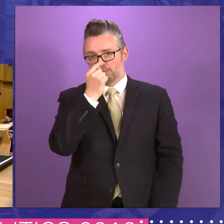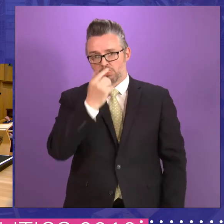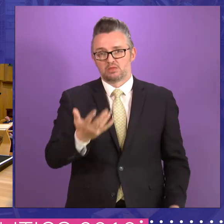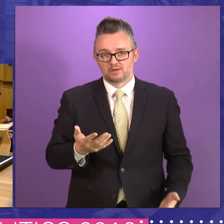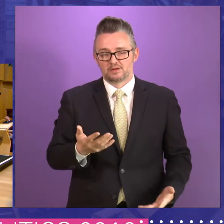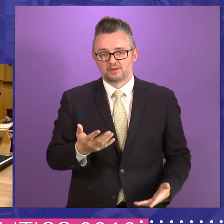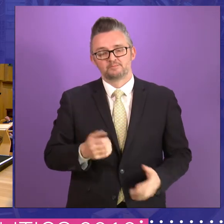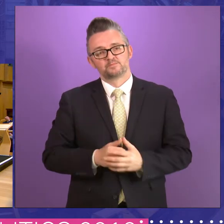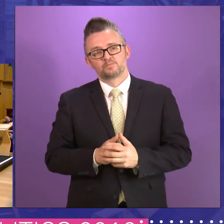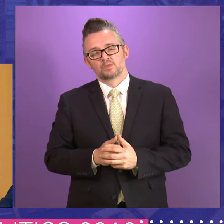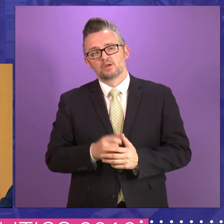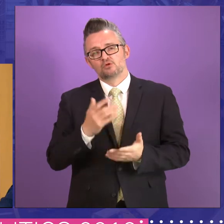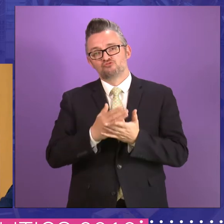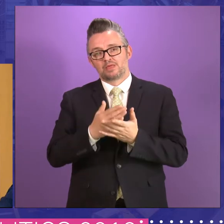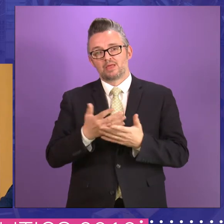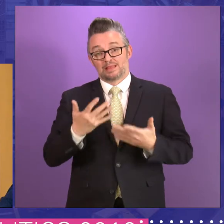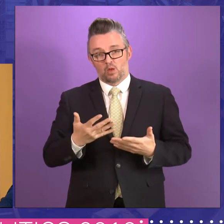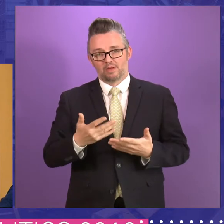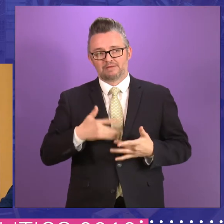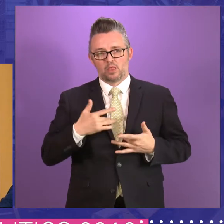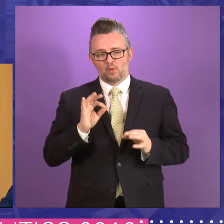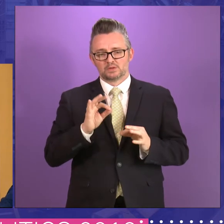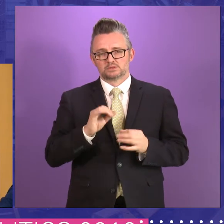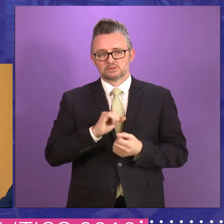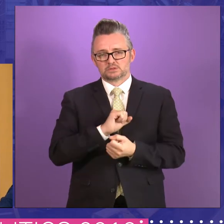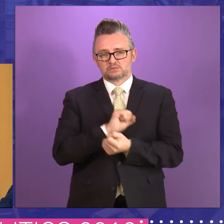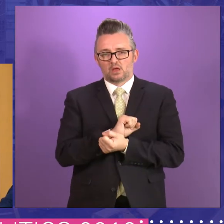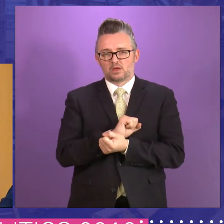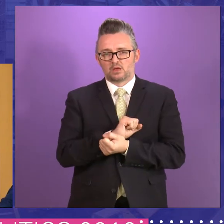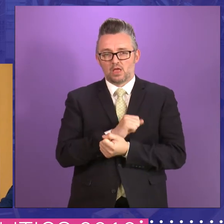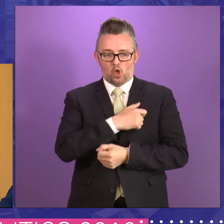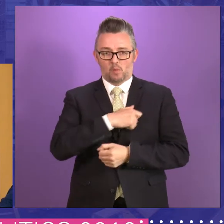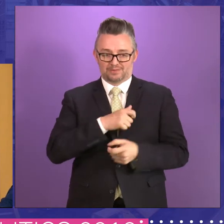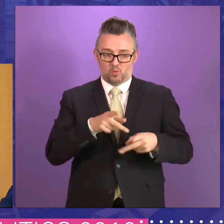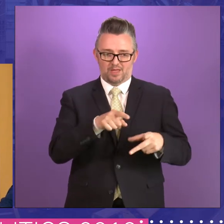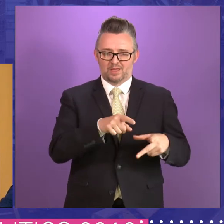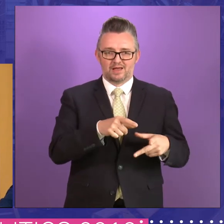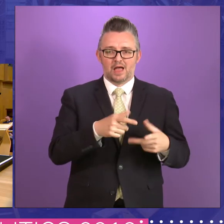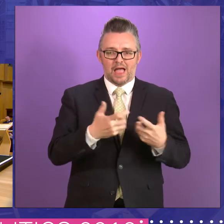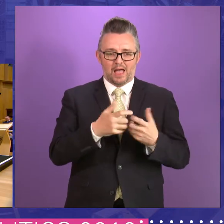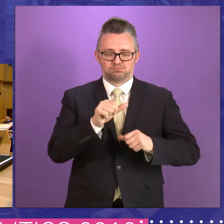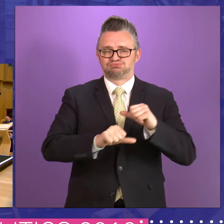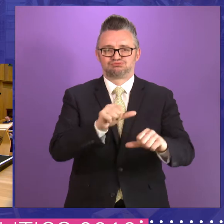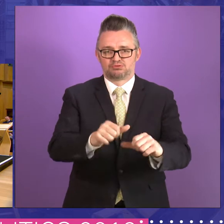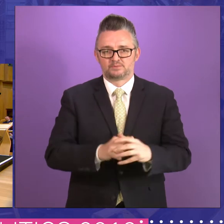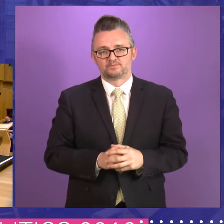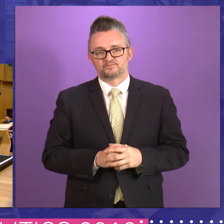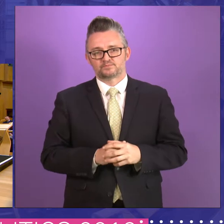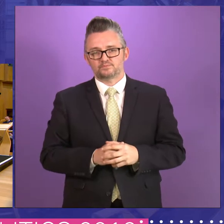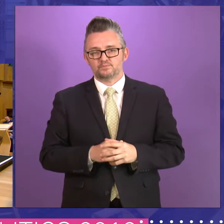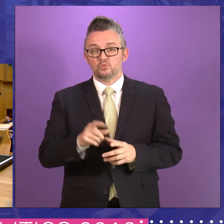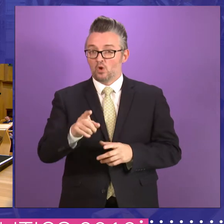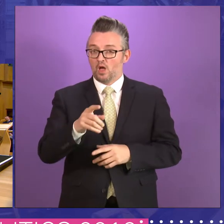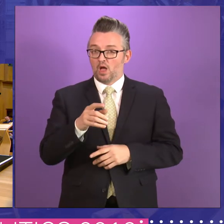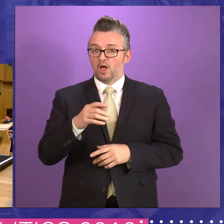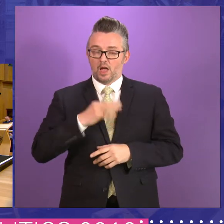moment, it's slightly inhibiting under the current committee structure for that process to take place. I think, I suspect we might come back to this